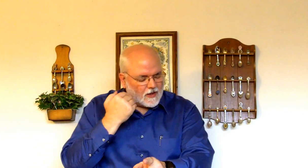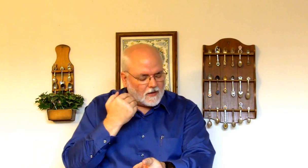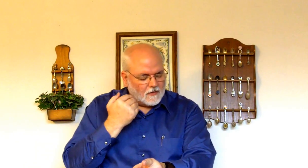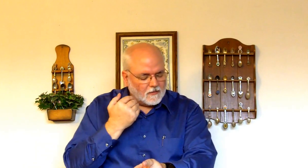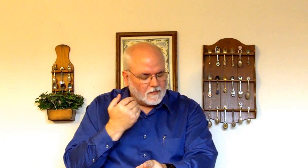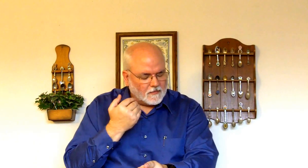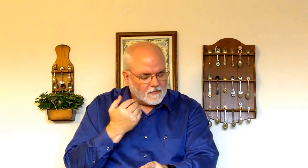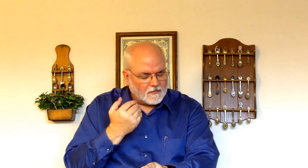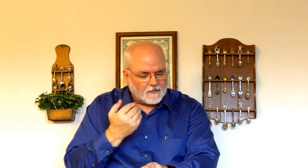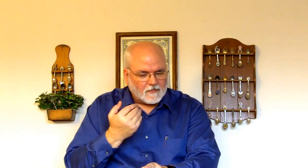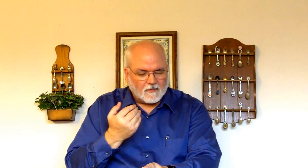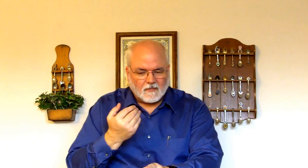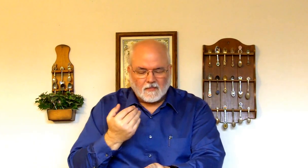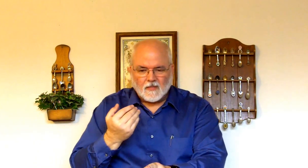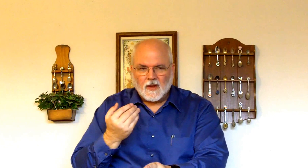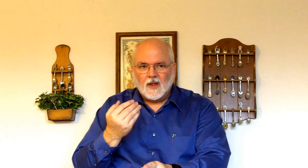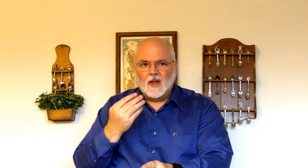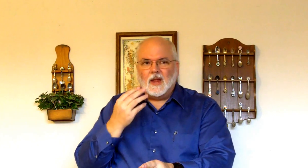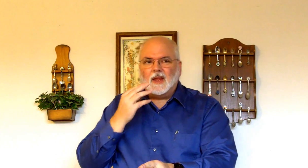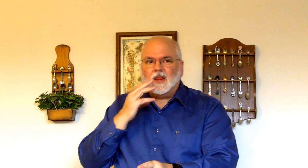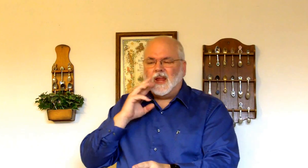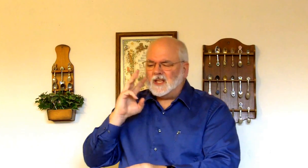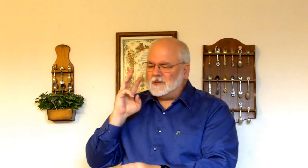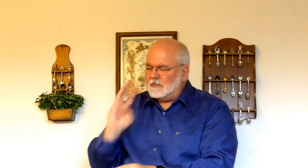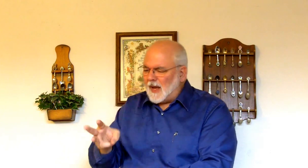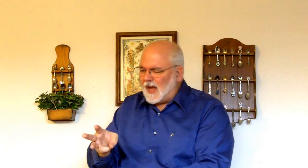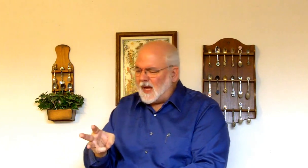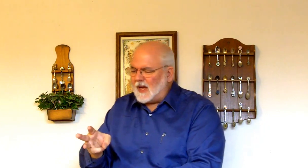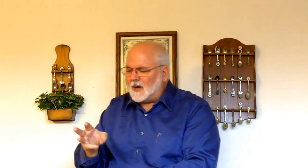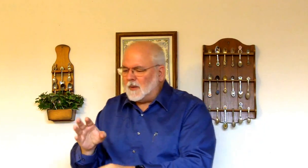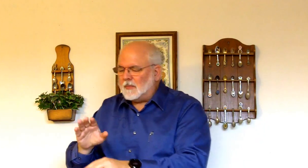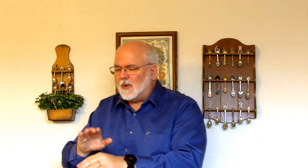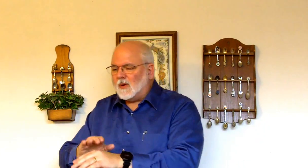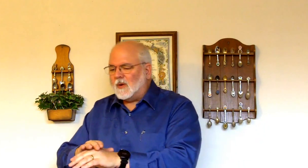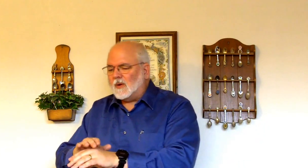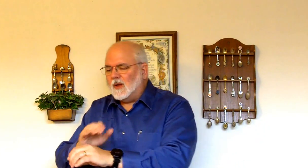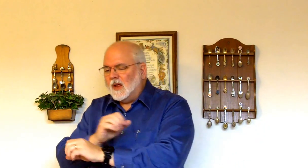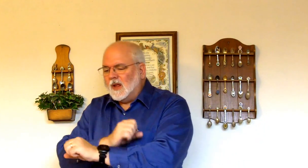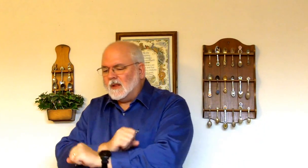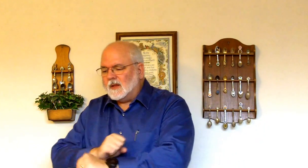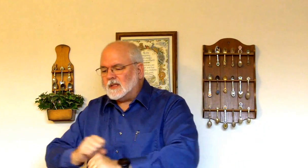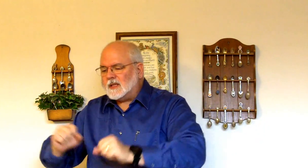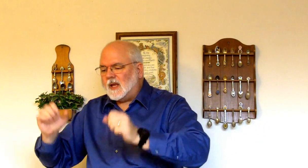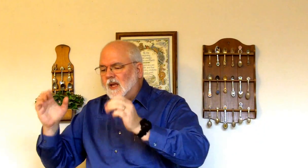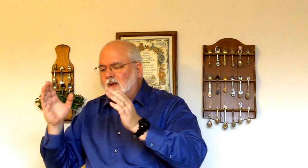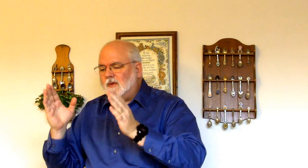they spat upon the Savior